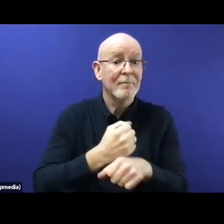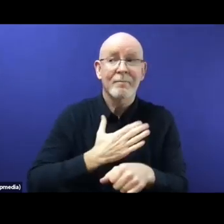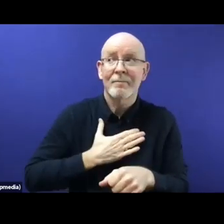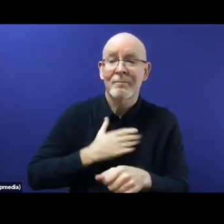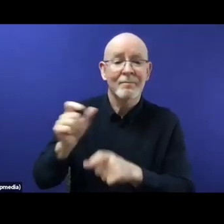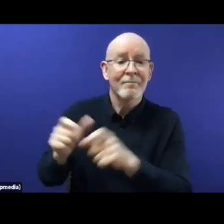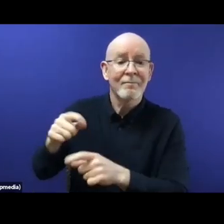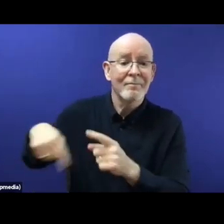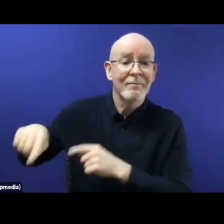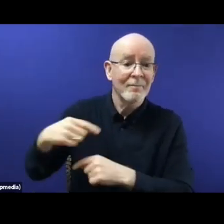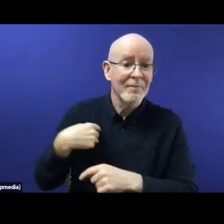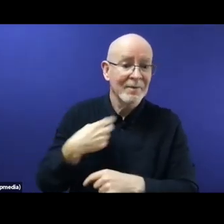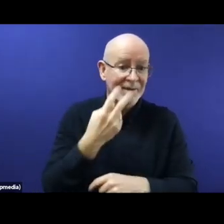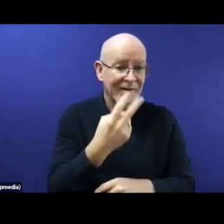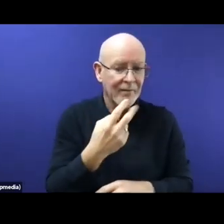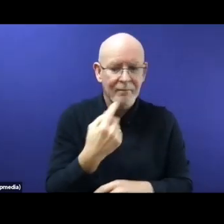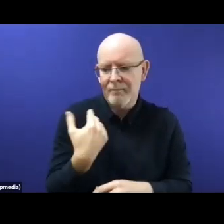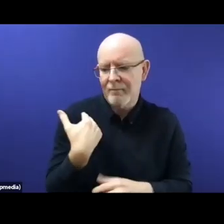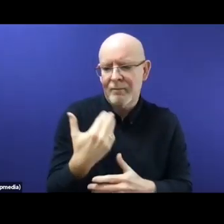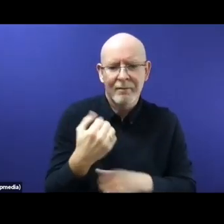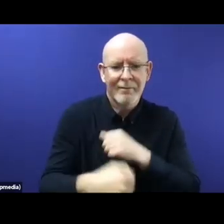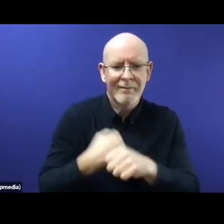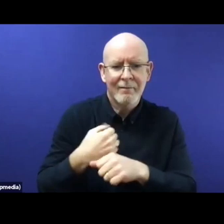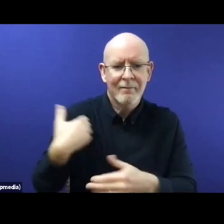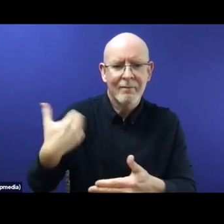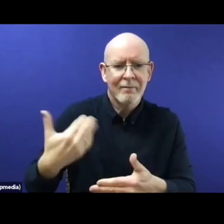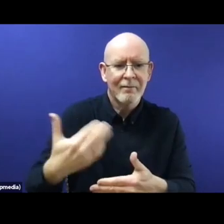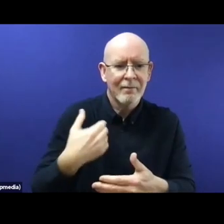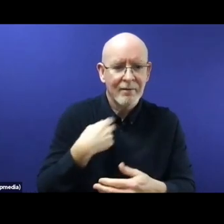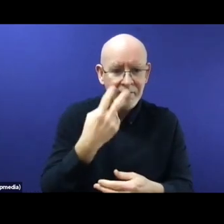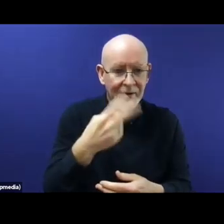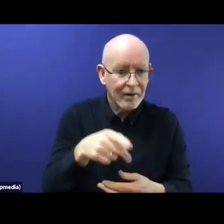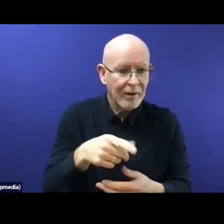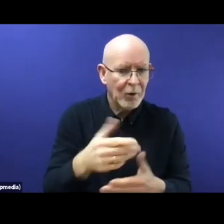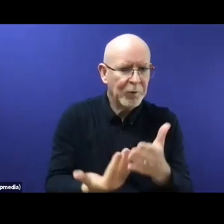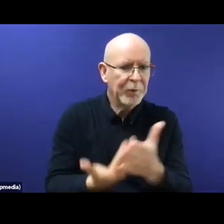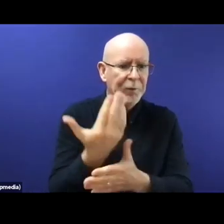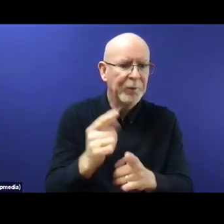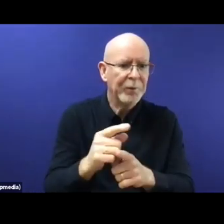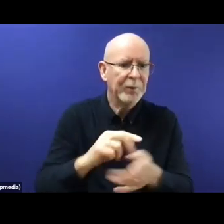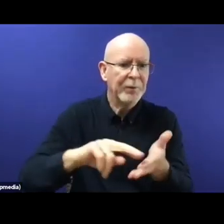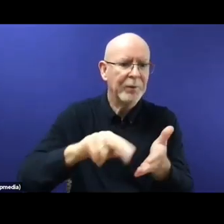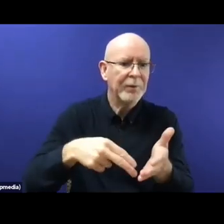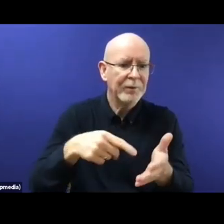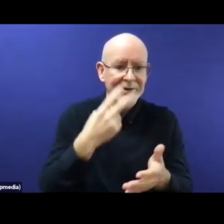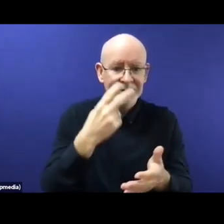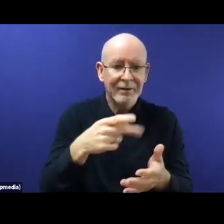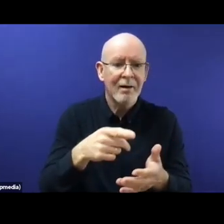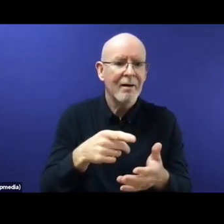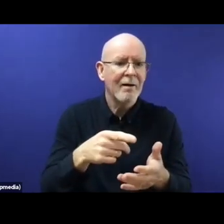reflected. For example, the expert group that they have put into action, that's something great. But I mean to